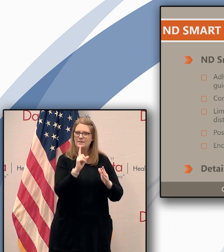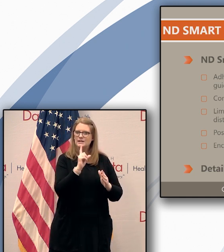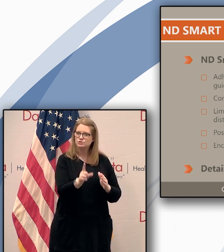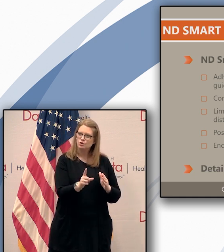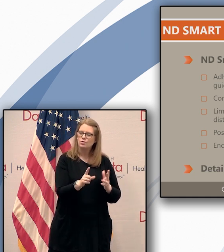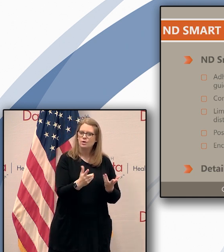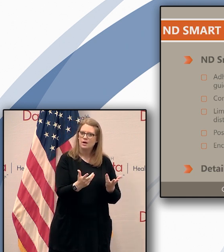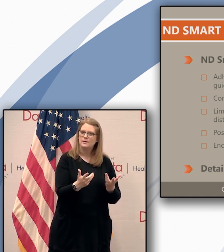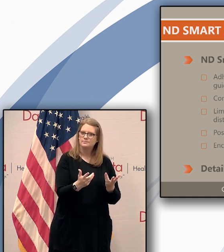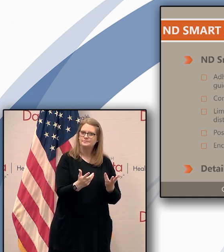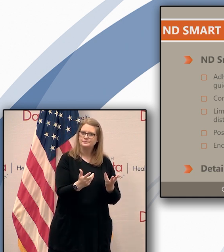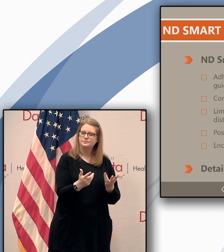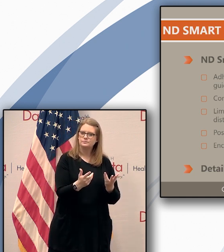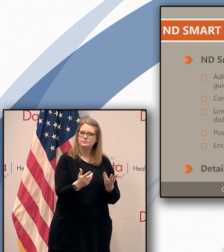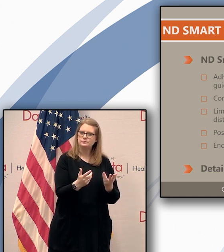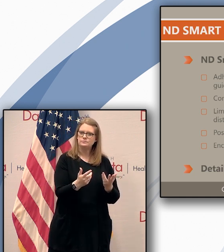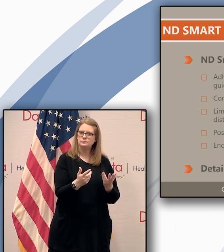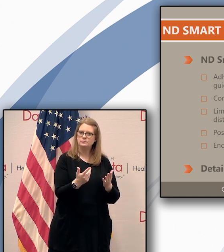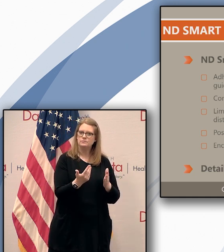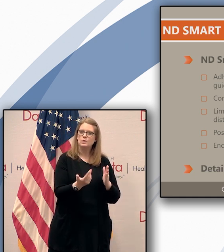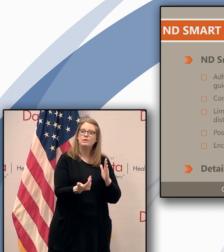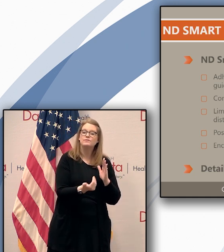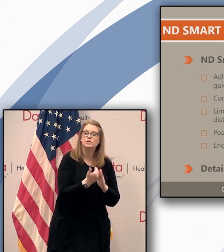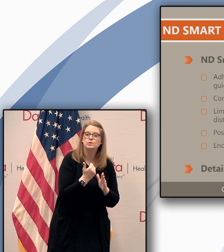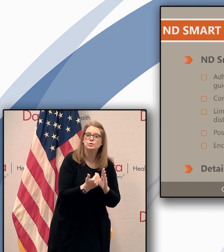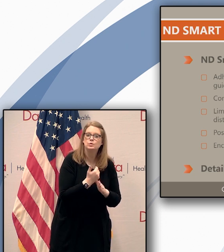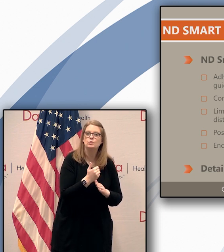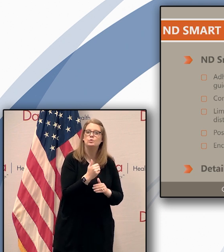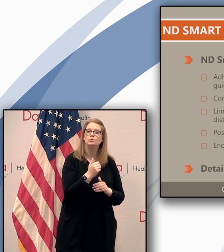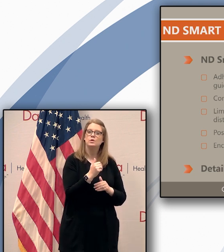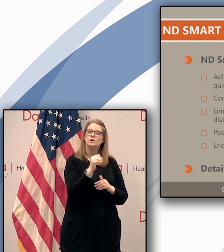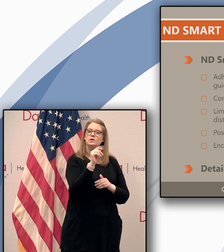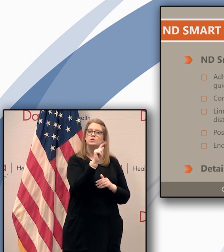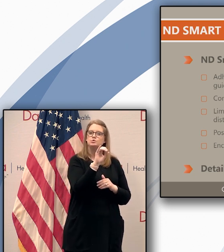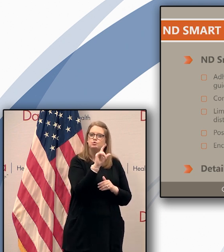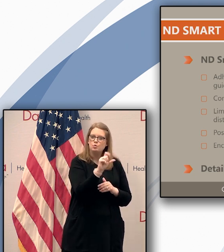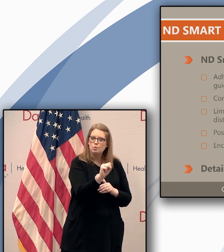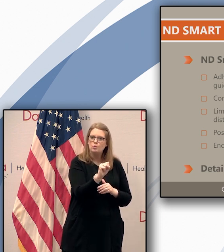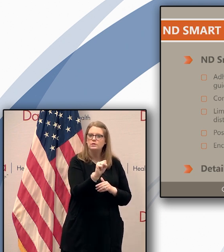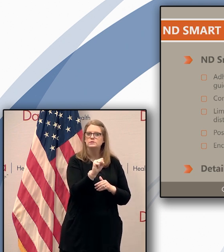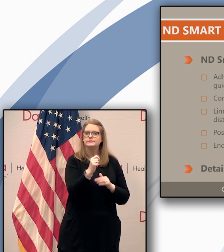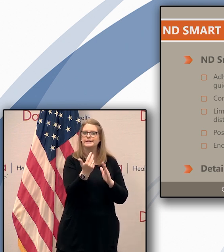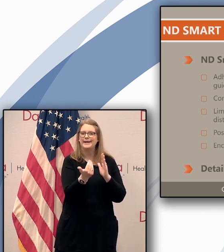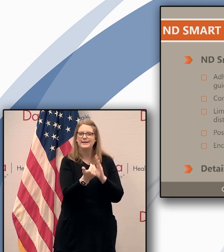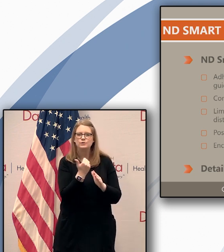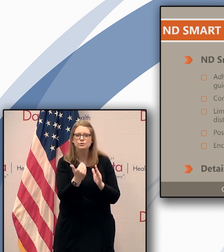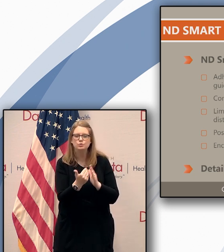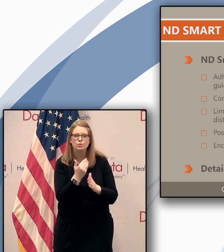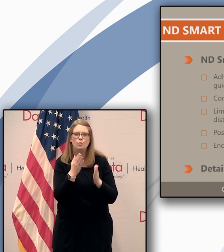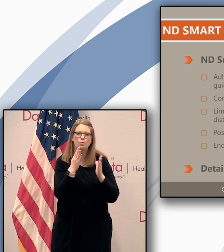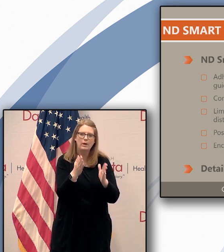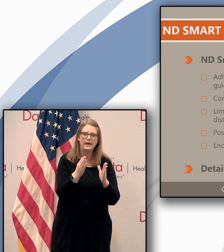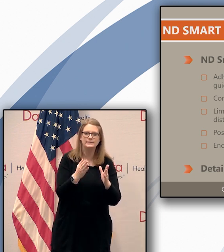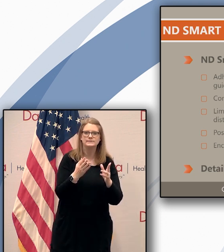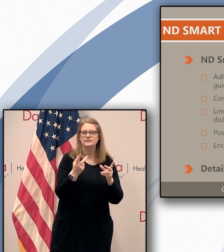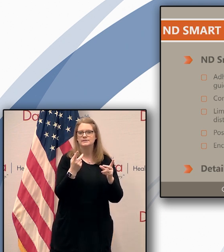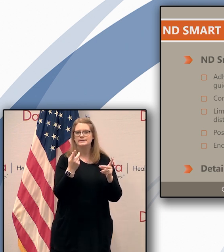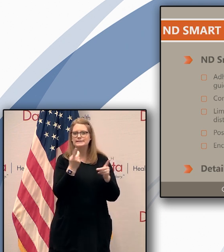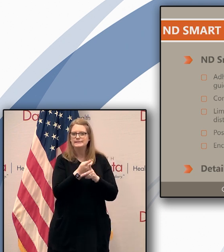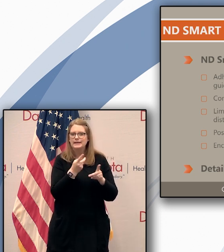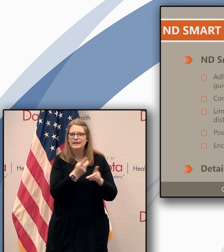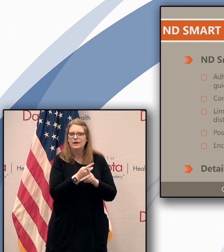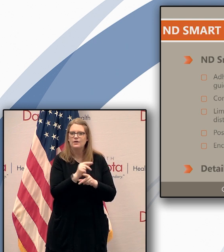well we still uh have we have new tools and new capabilities to manage uh the the virus and the